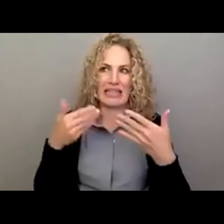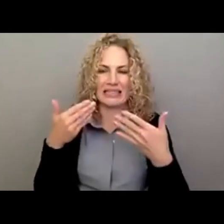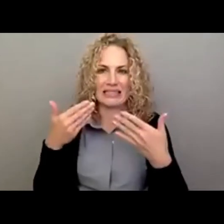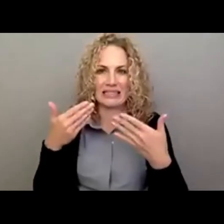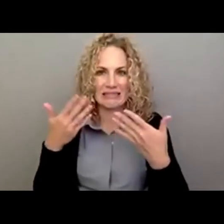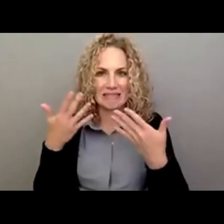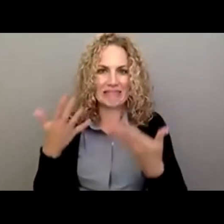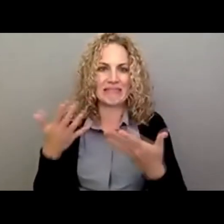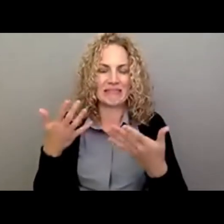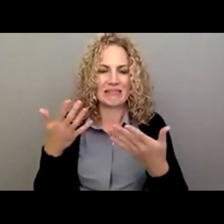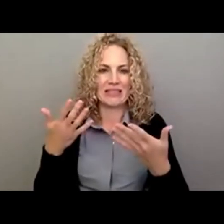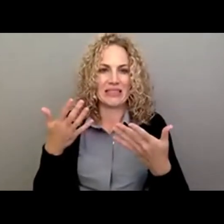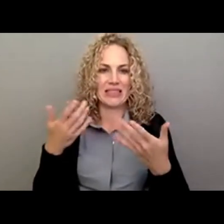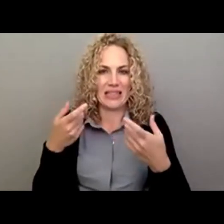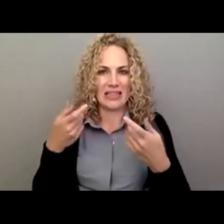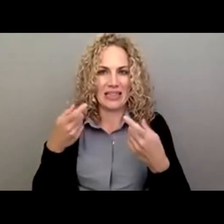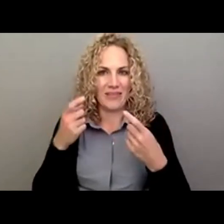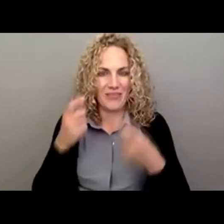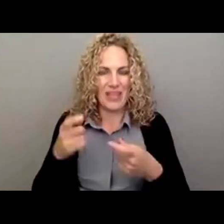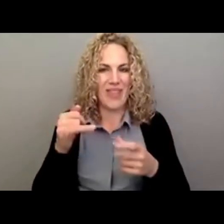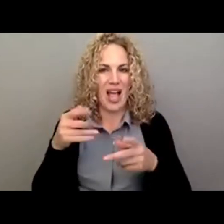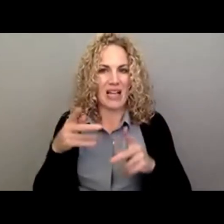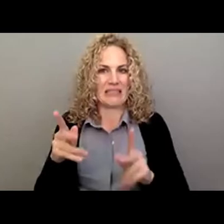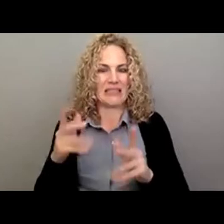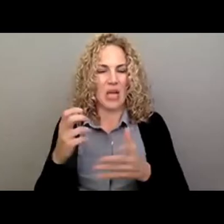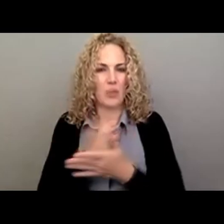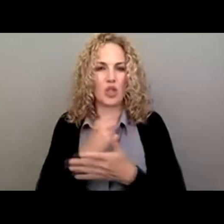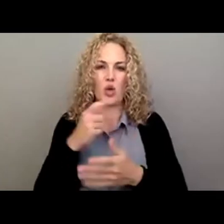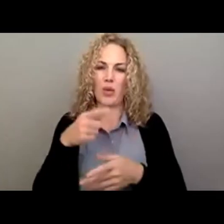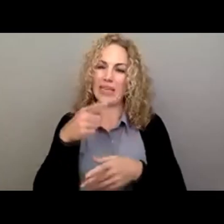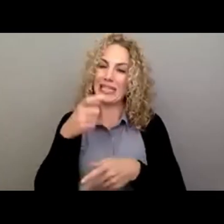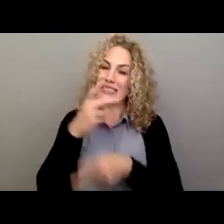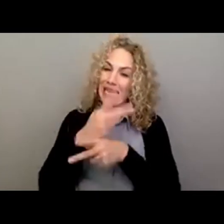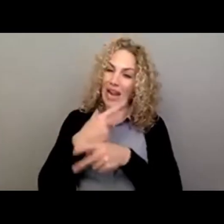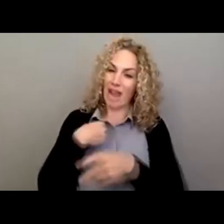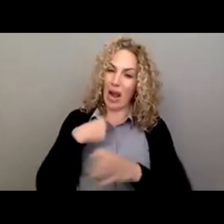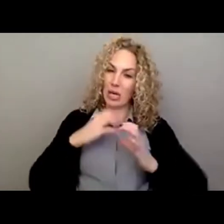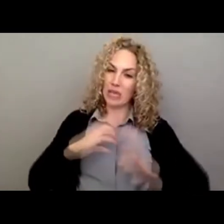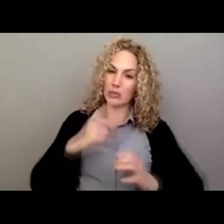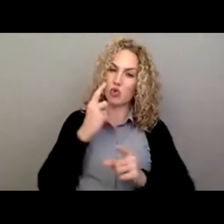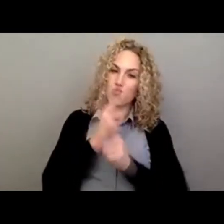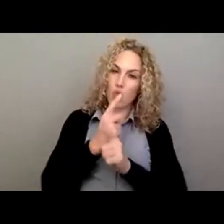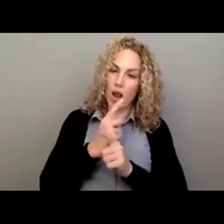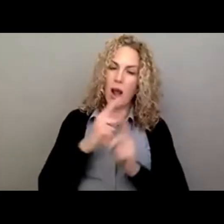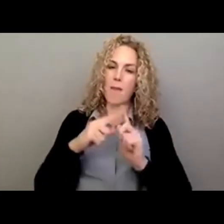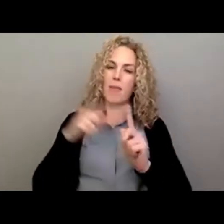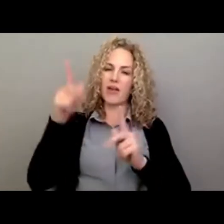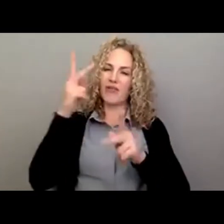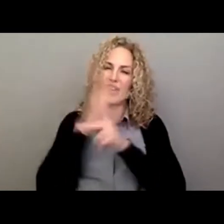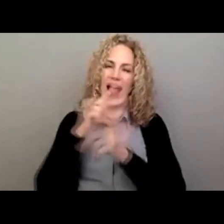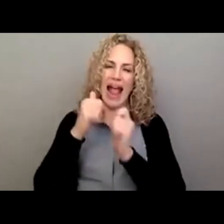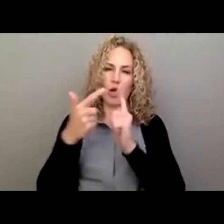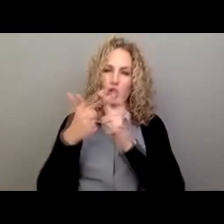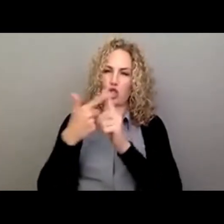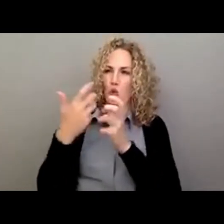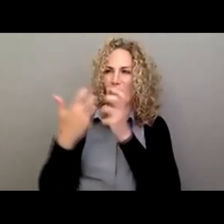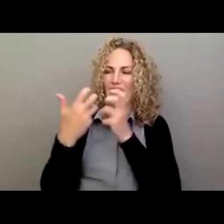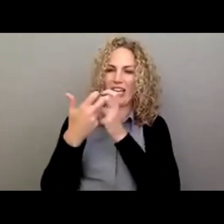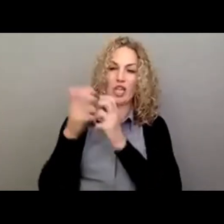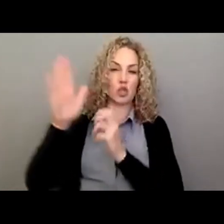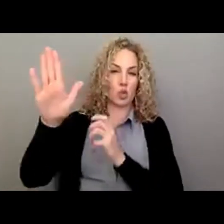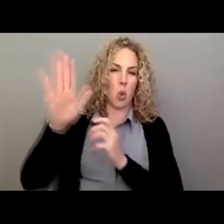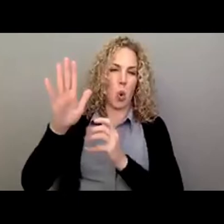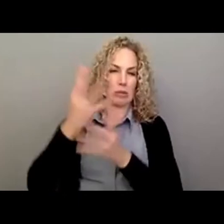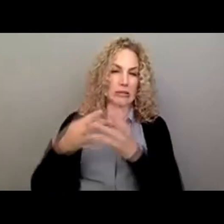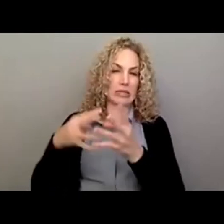we still need to get our job done. We need to take care of injured workers and we need to take care of our customers, but you can figure out how to make this work in your environment. And